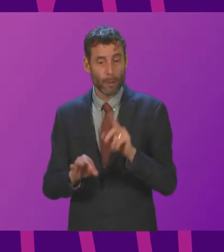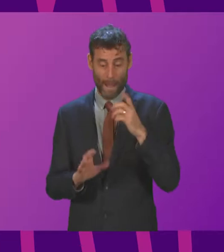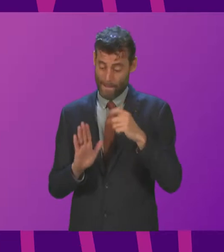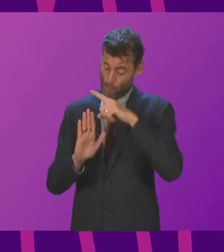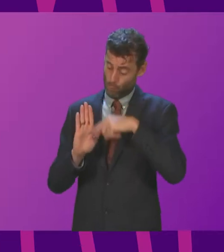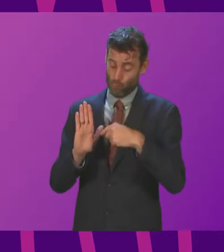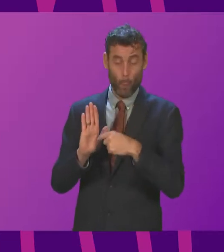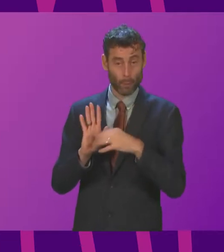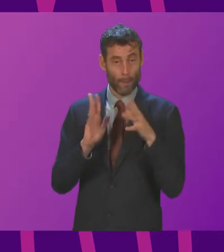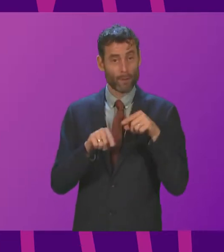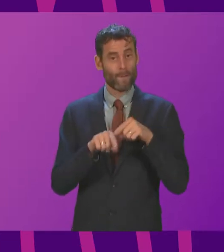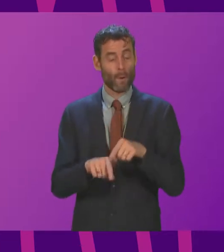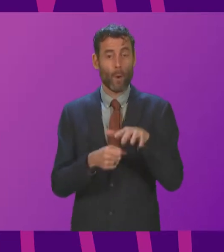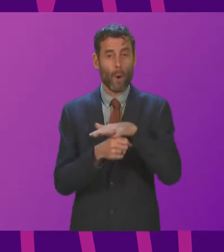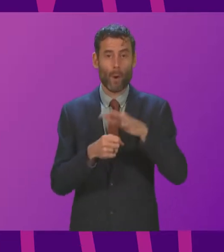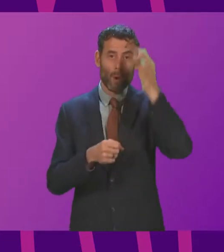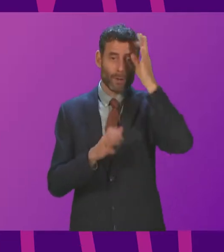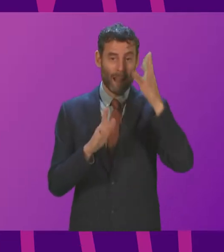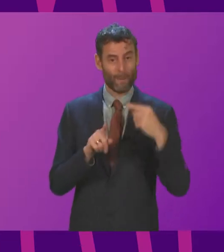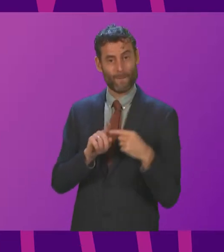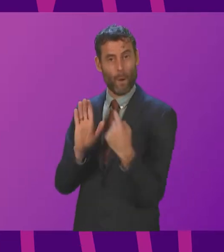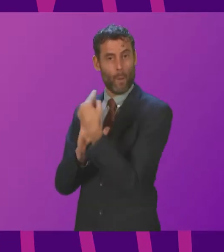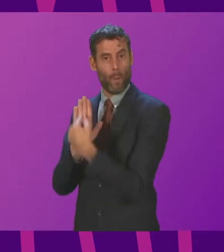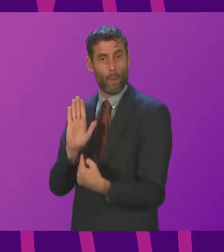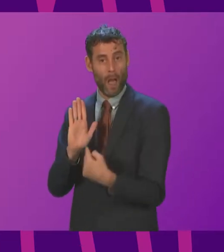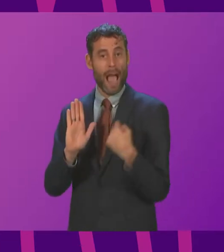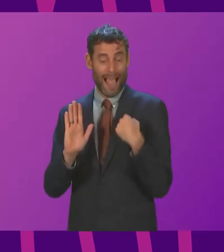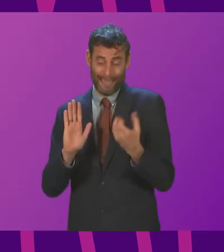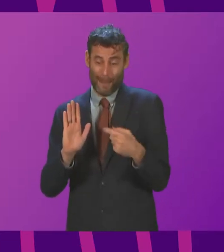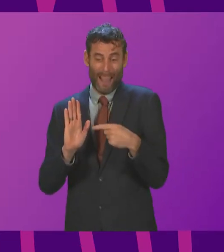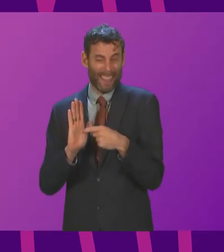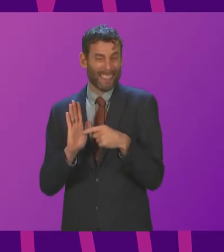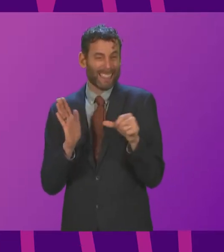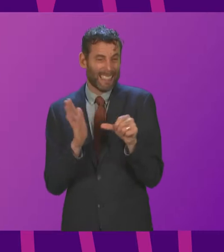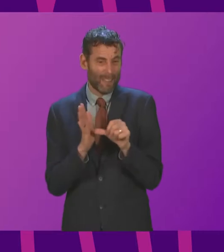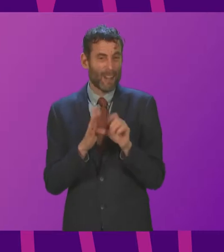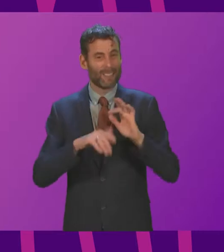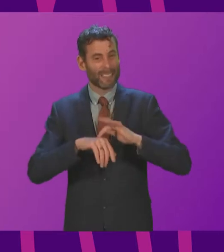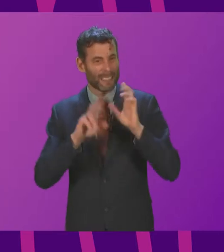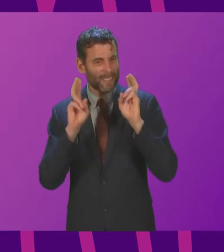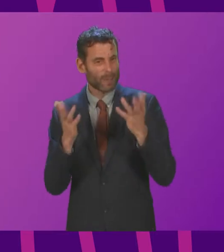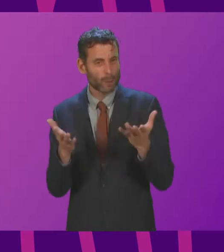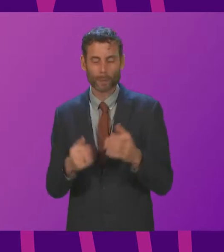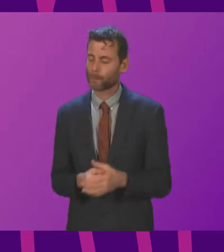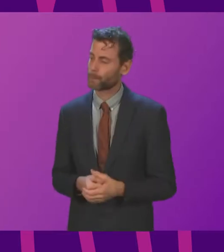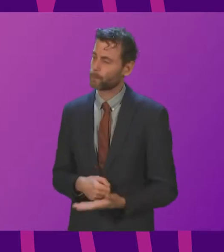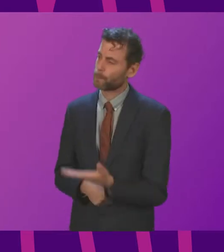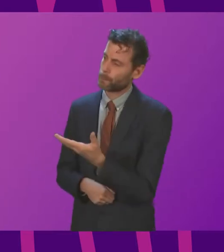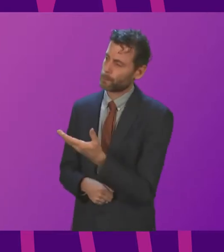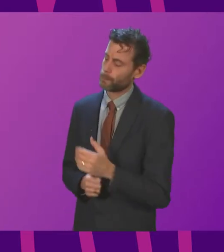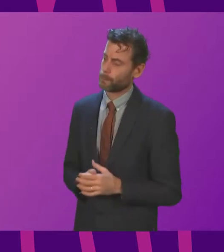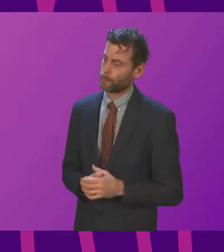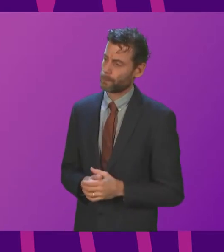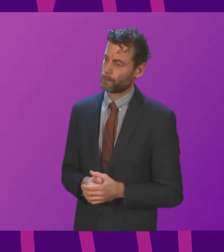need to pay heed to I think that's the appropriate way to deal with what I accept is a difficult and sensitive issue. Thank you. I call Pam Duncan